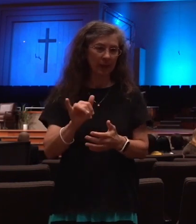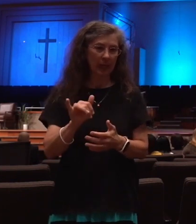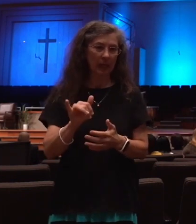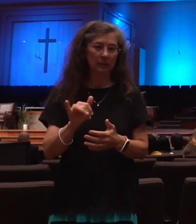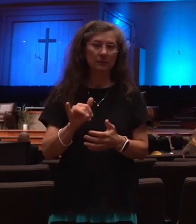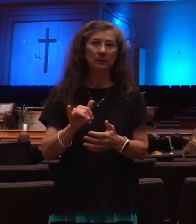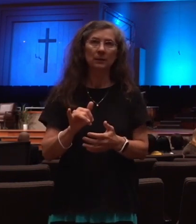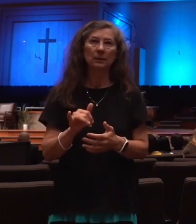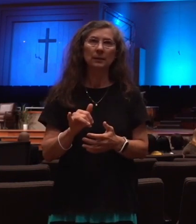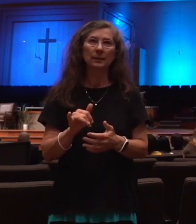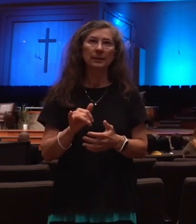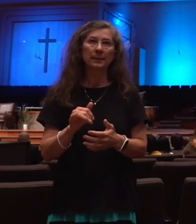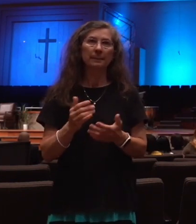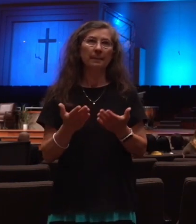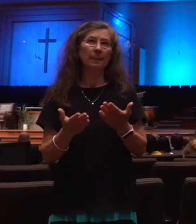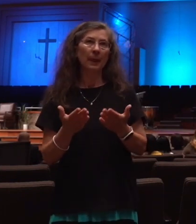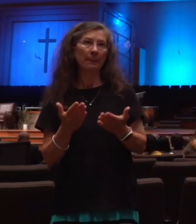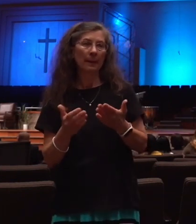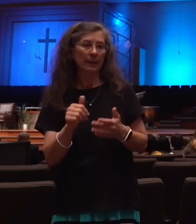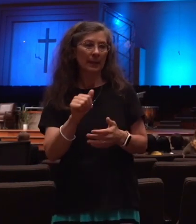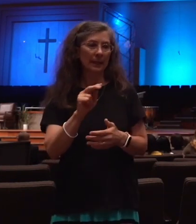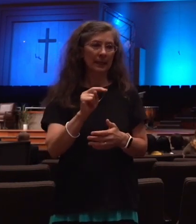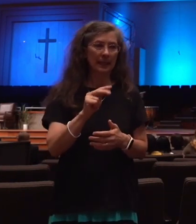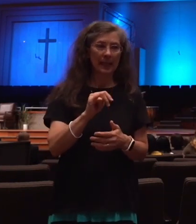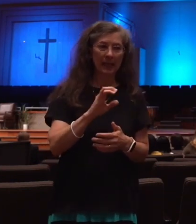the Antichrist will rise to power.